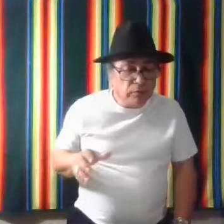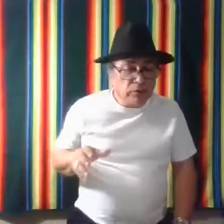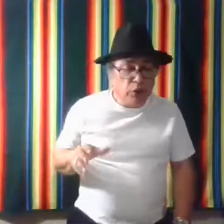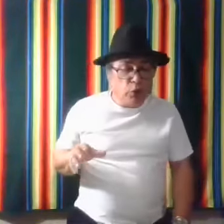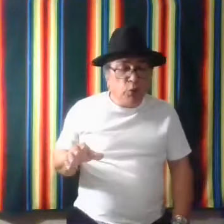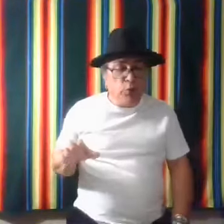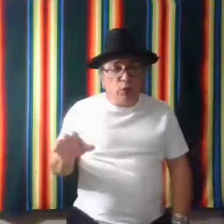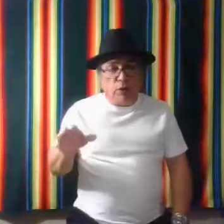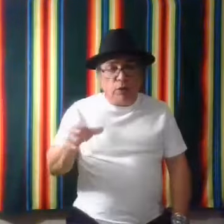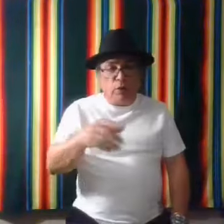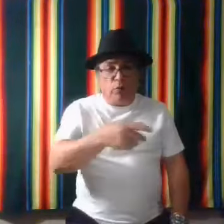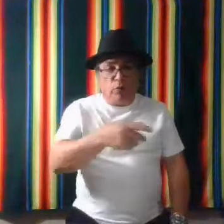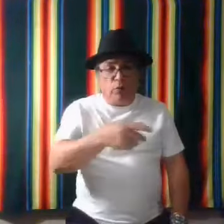Who would be.